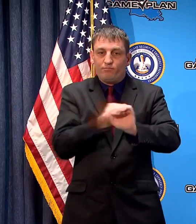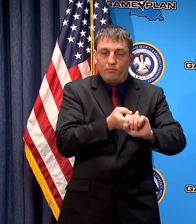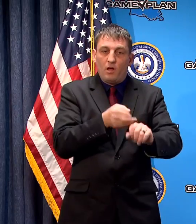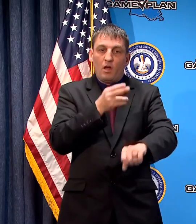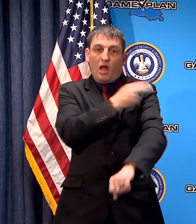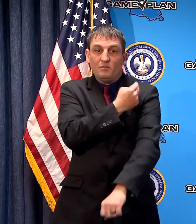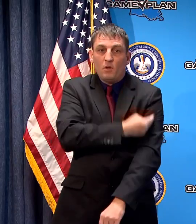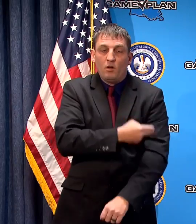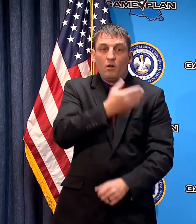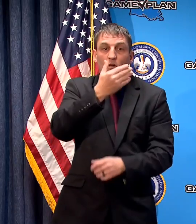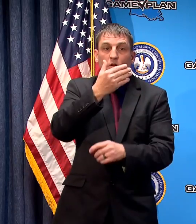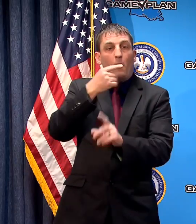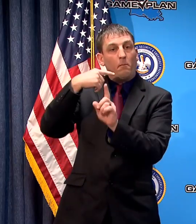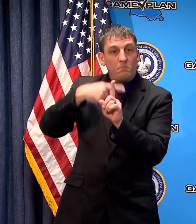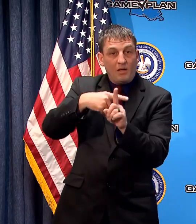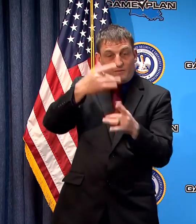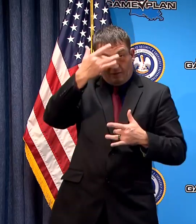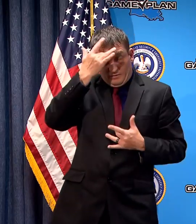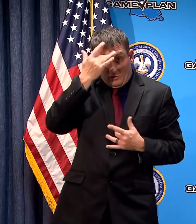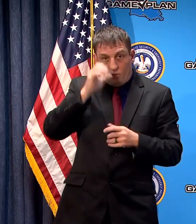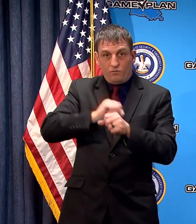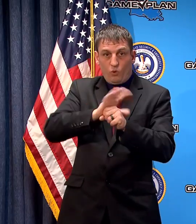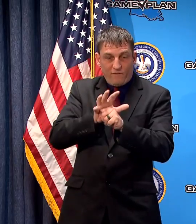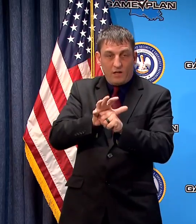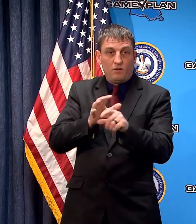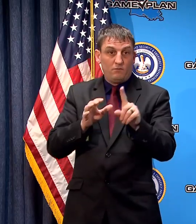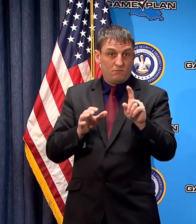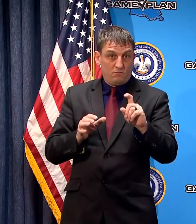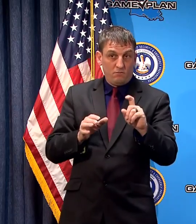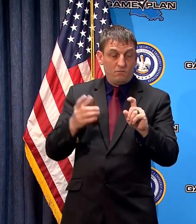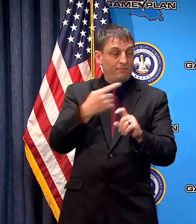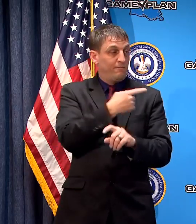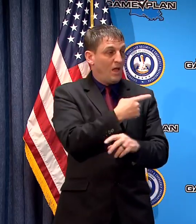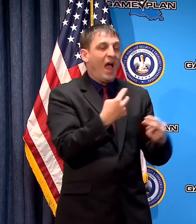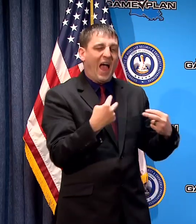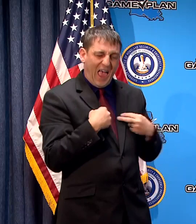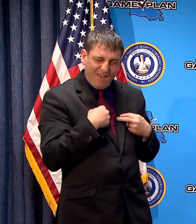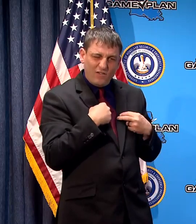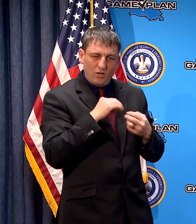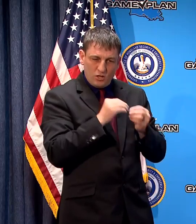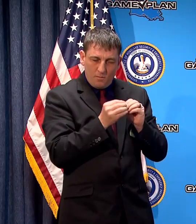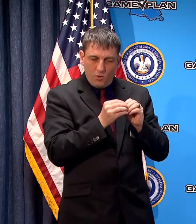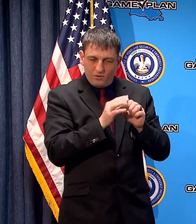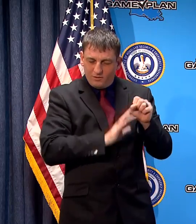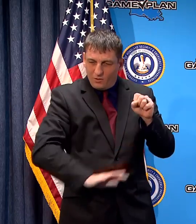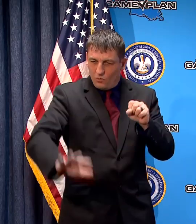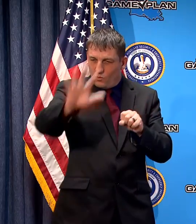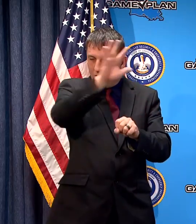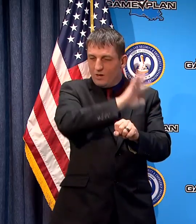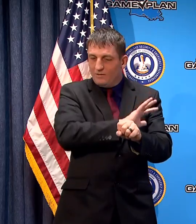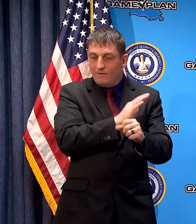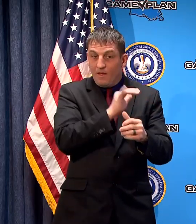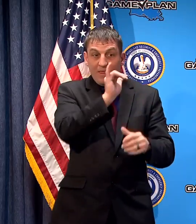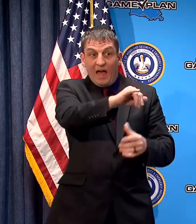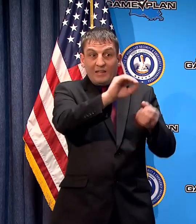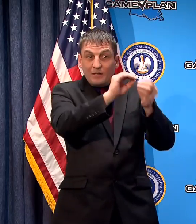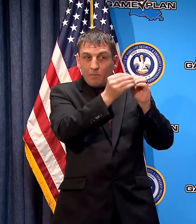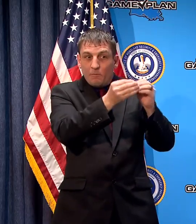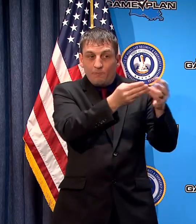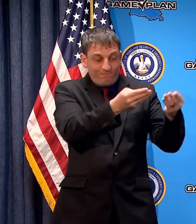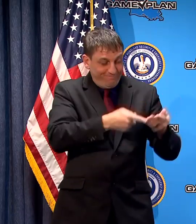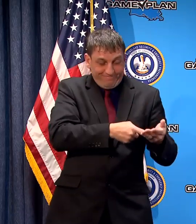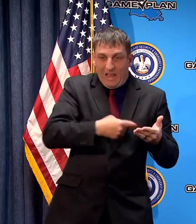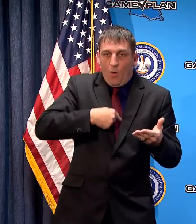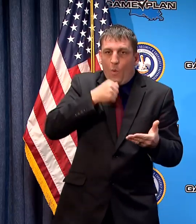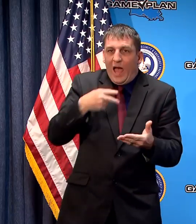we have numbers that around the state of Louisiana I don't have them with me I will